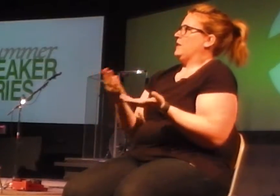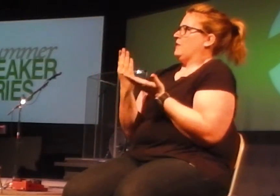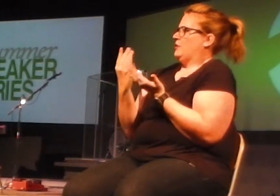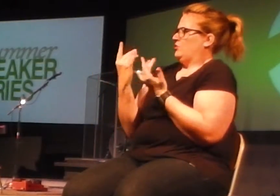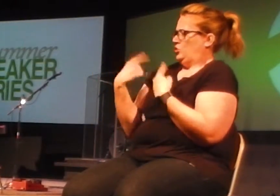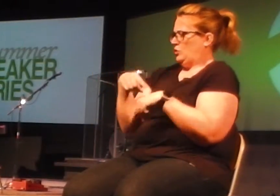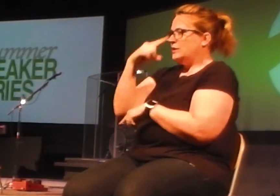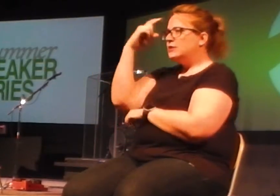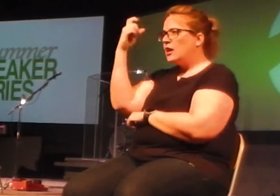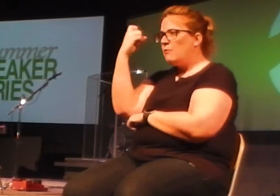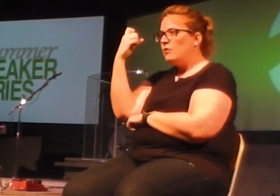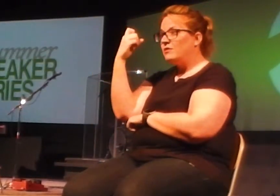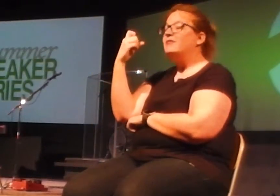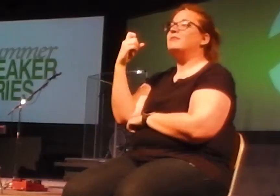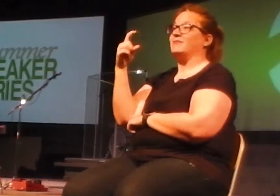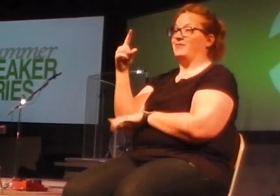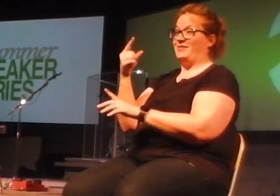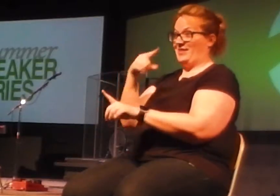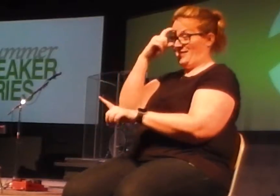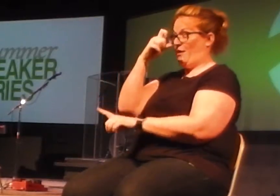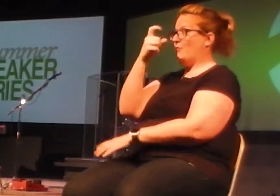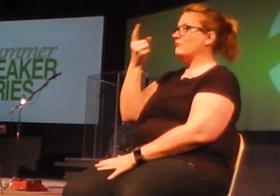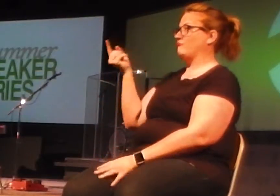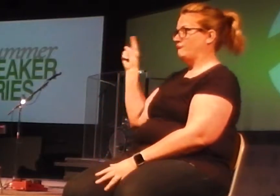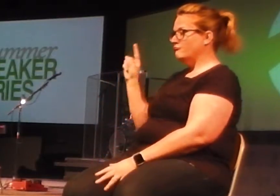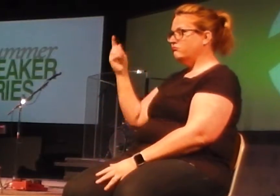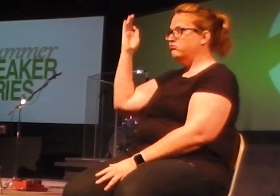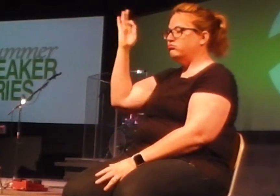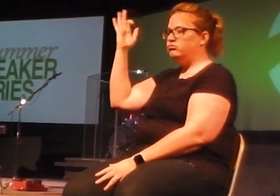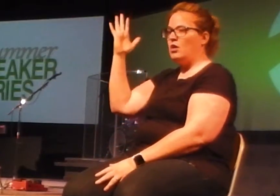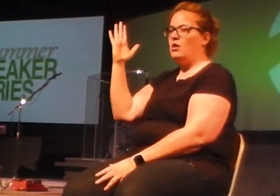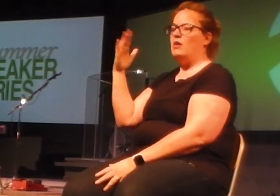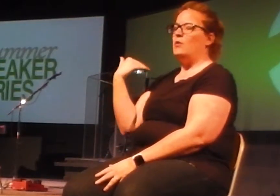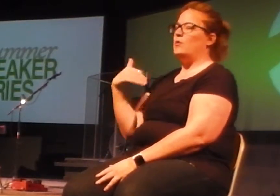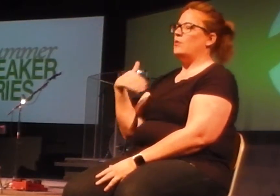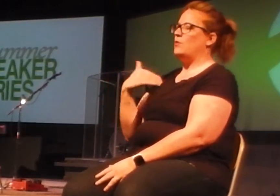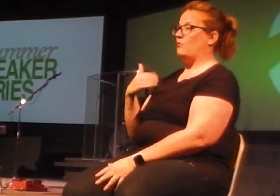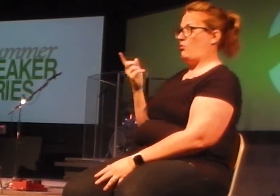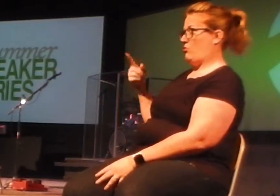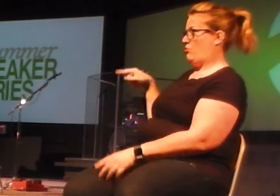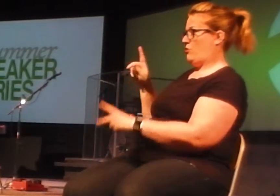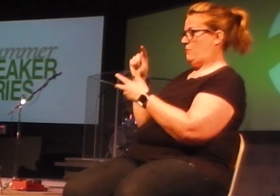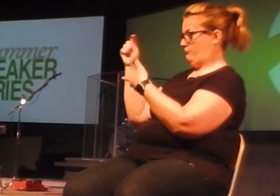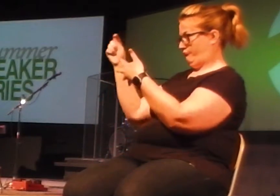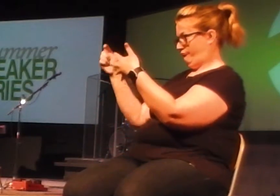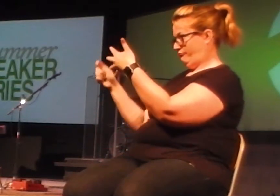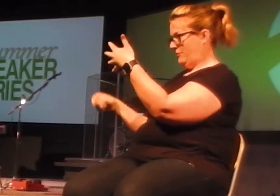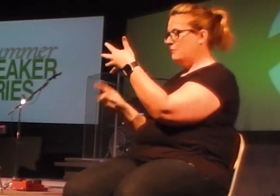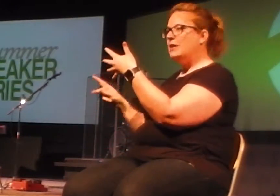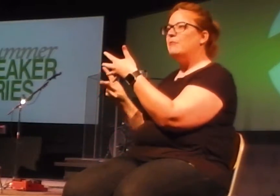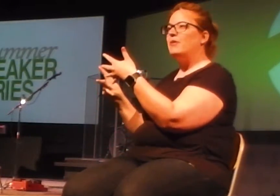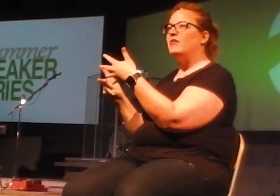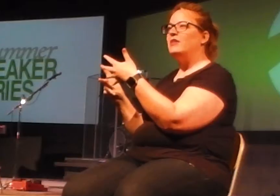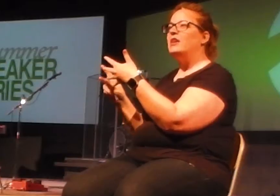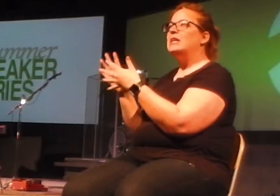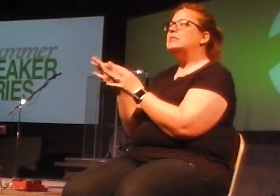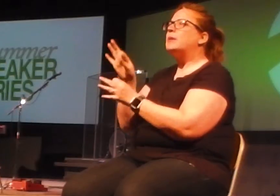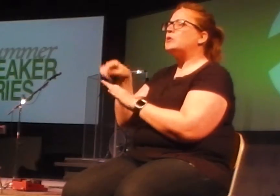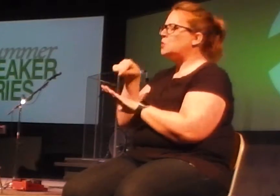speakers who are going to come in and speak while I'm gone are going to be people who bring spiritual depth and insight into our